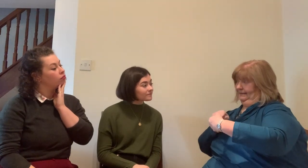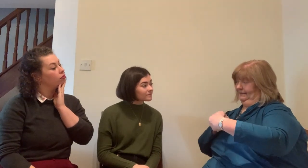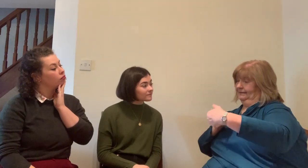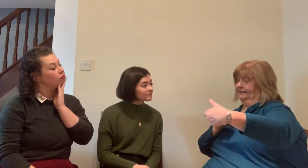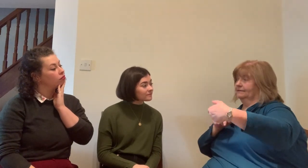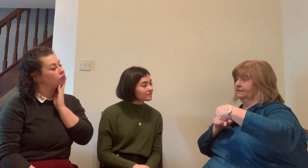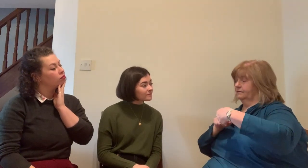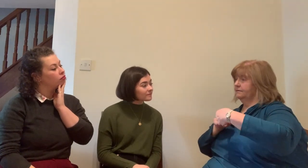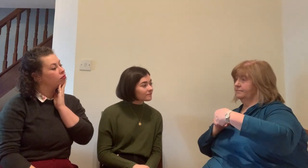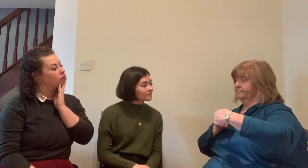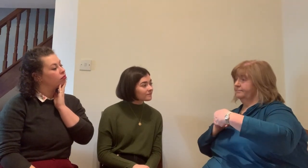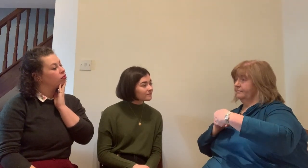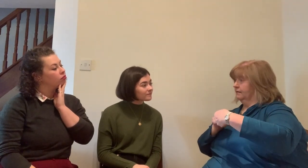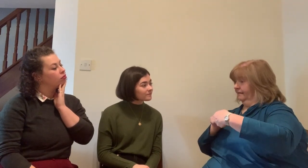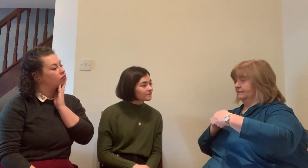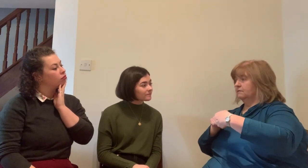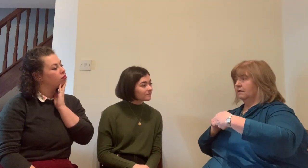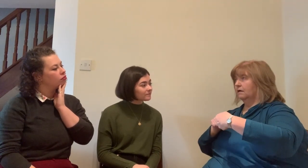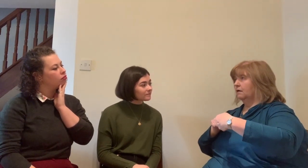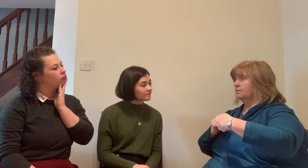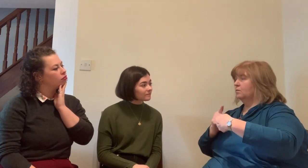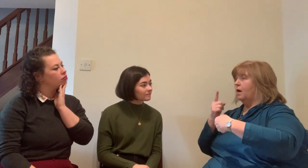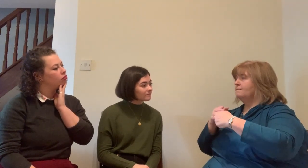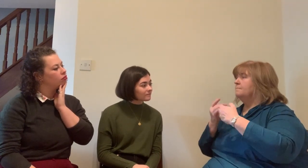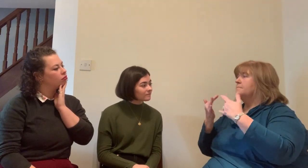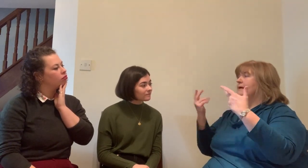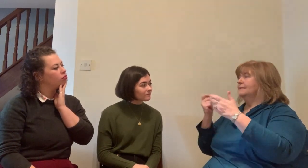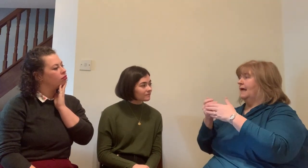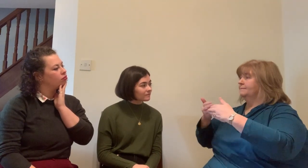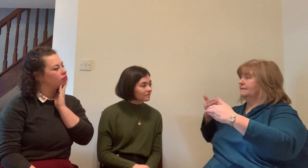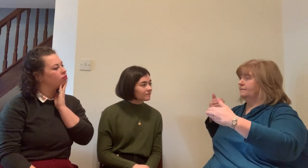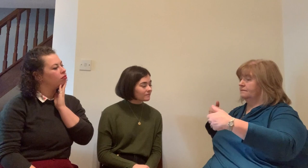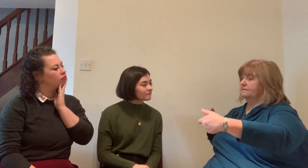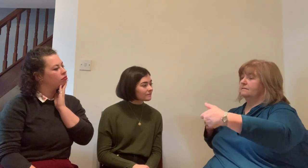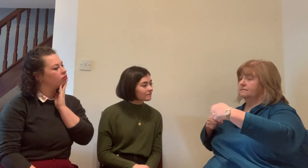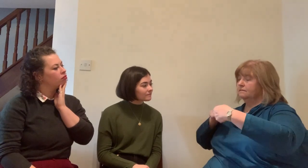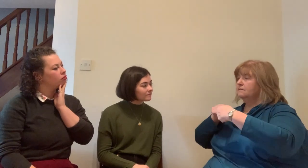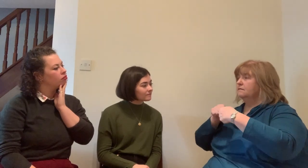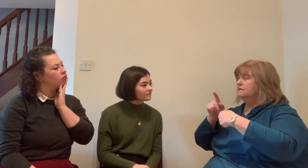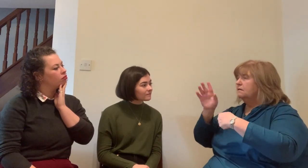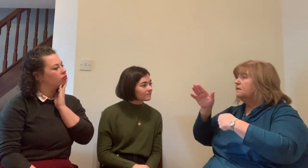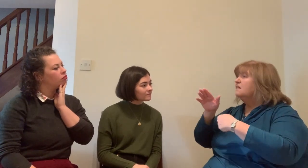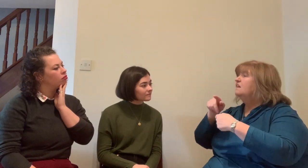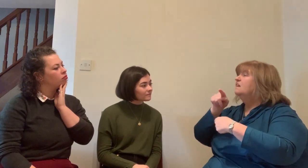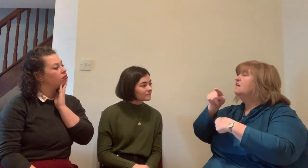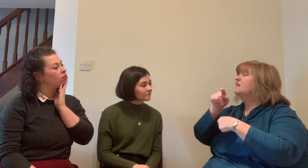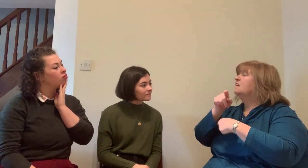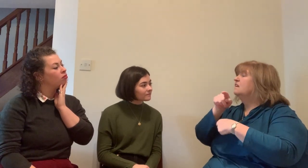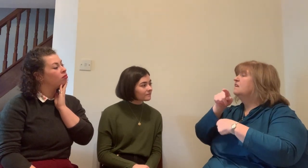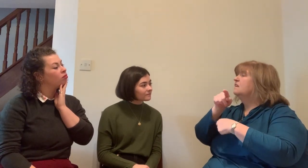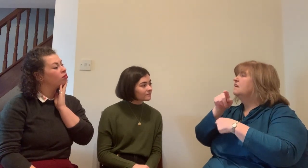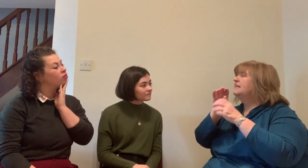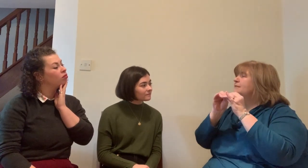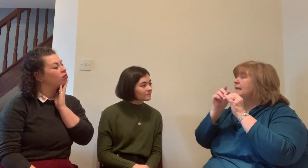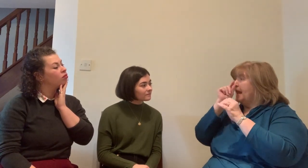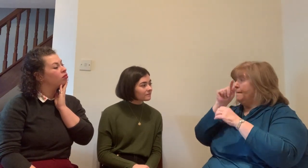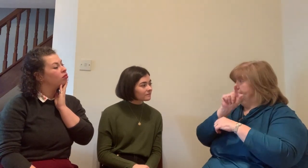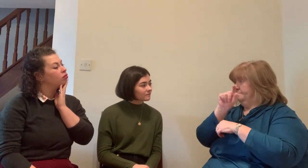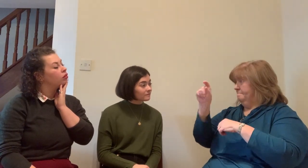and you're hiding from the community just doesn't work yeah okay we're going to move on to our next question is there any experience that really